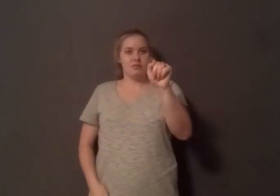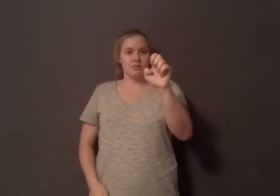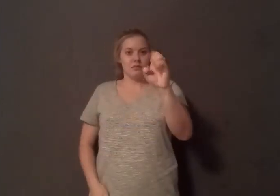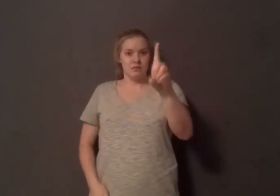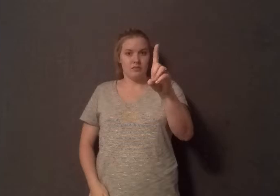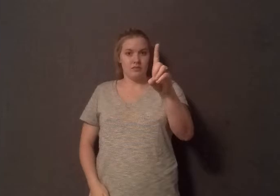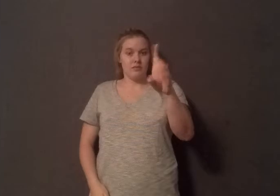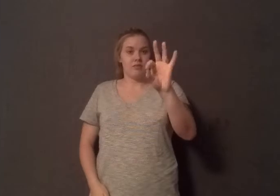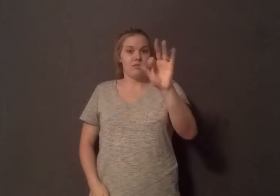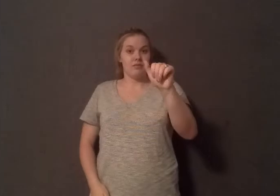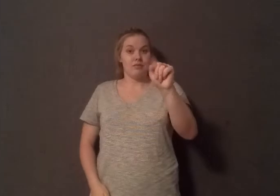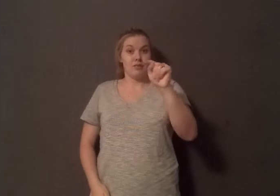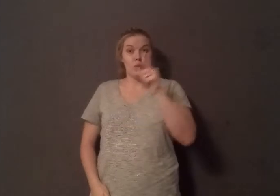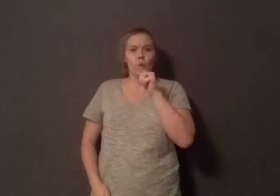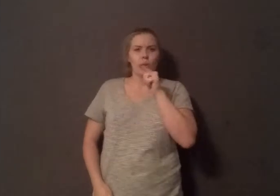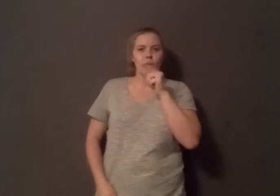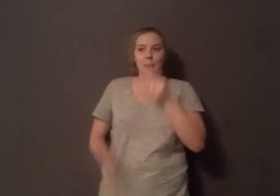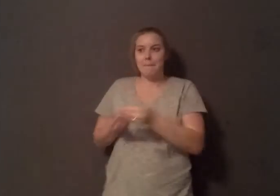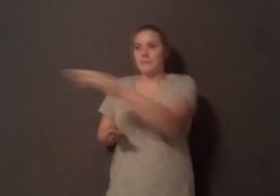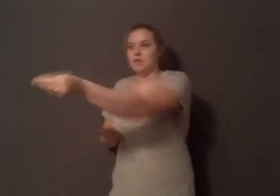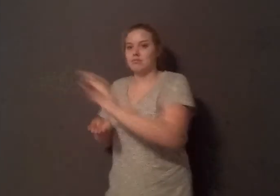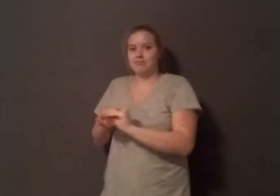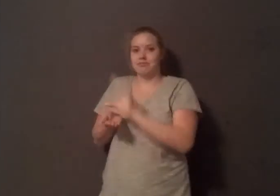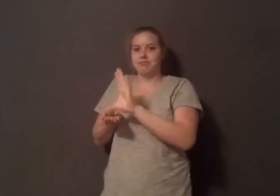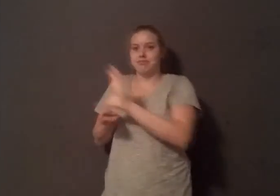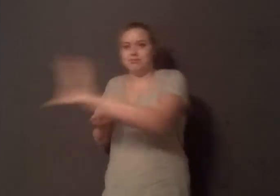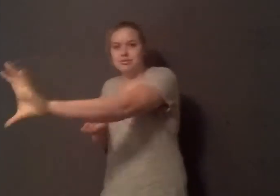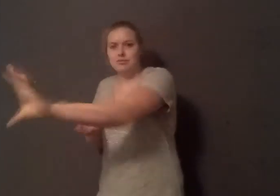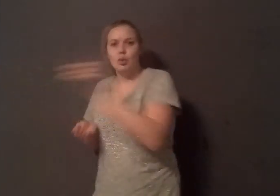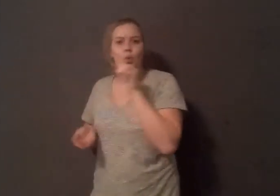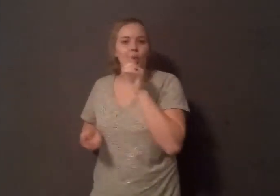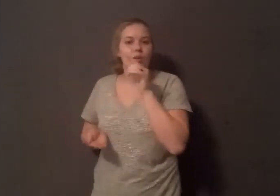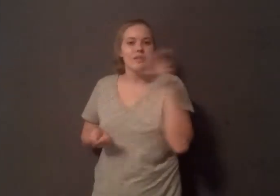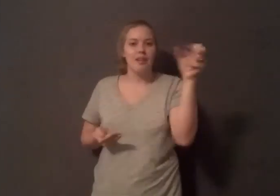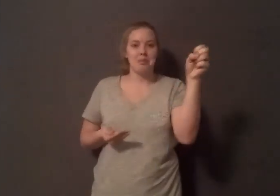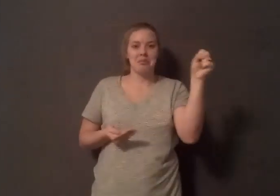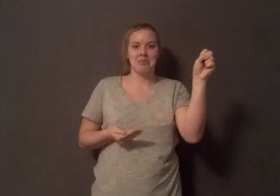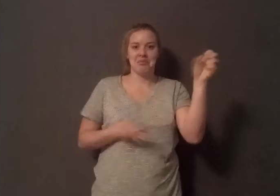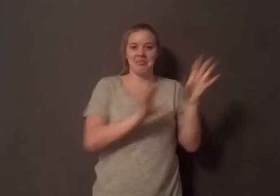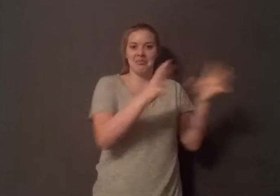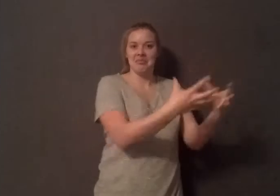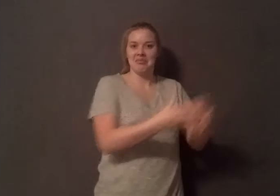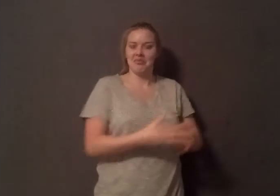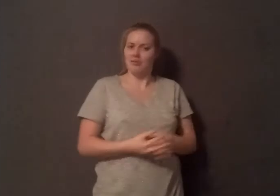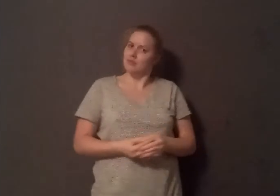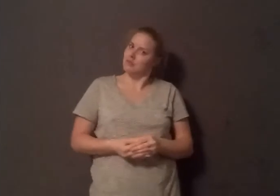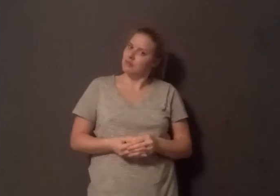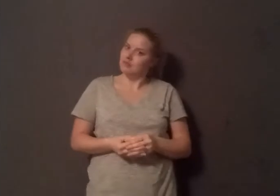Dairy Council. The egg industry similarly funds studies that confuse consumers by making claims that eggs don't negatively affect heart function. That